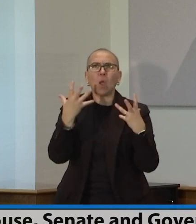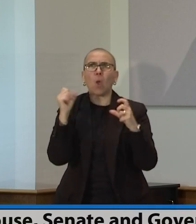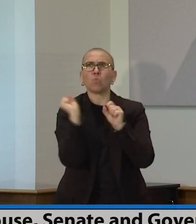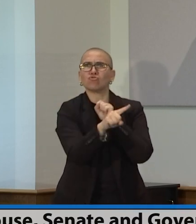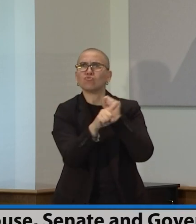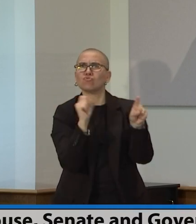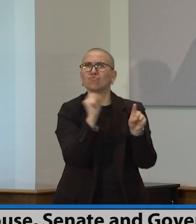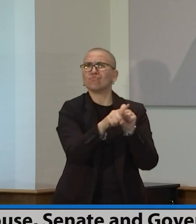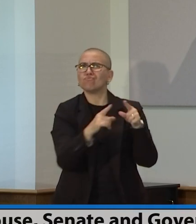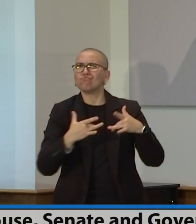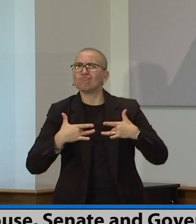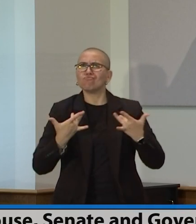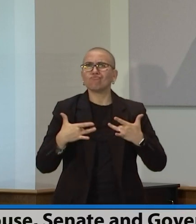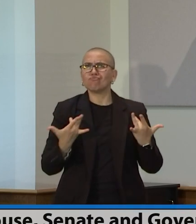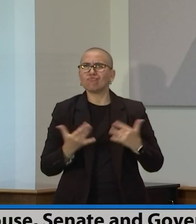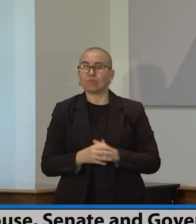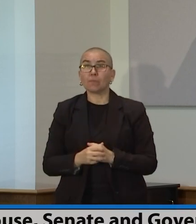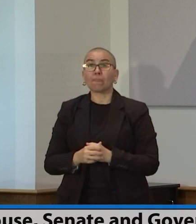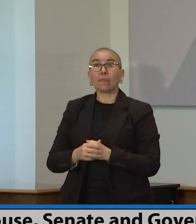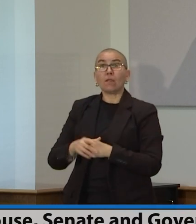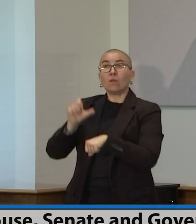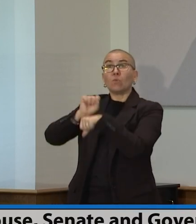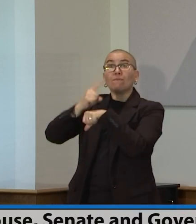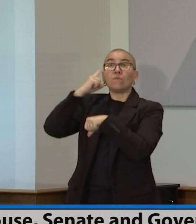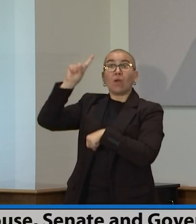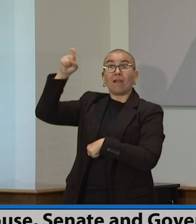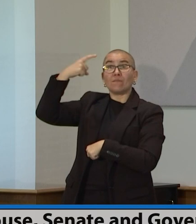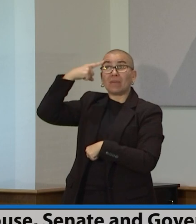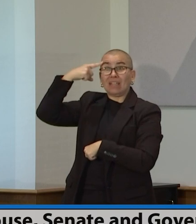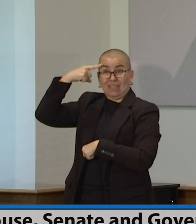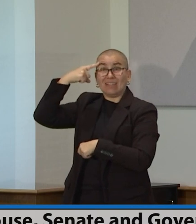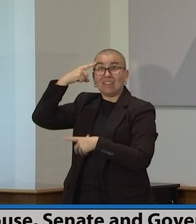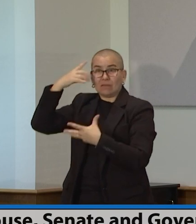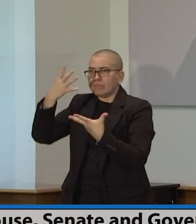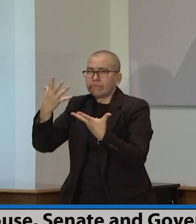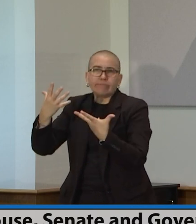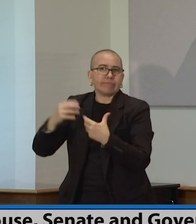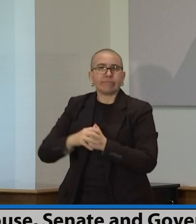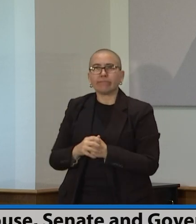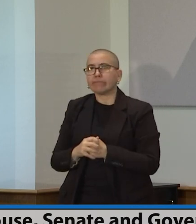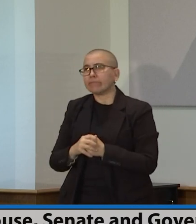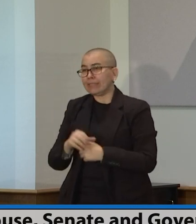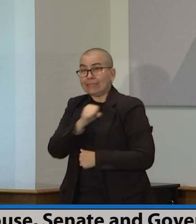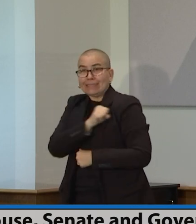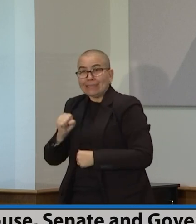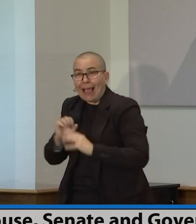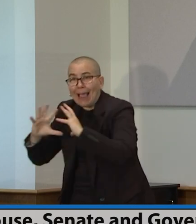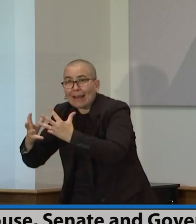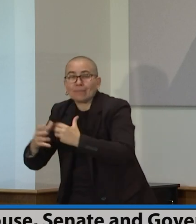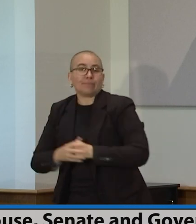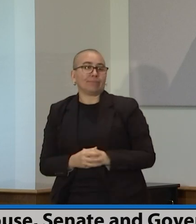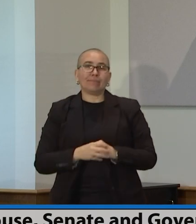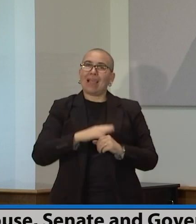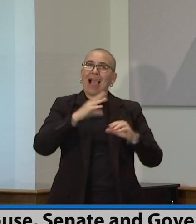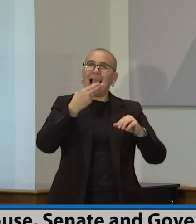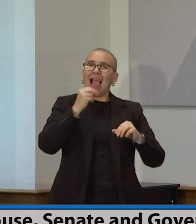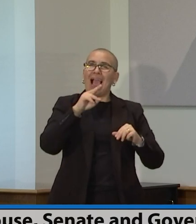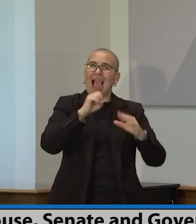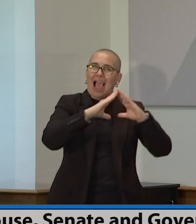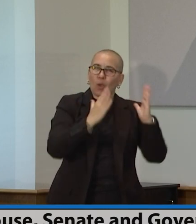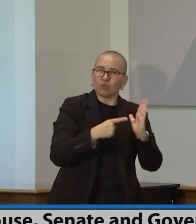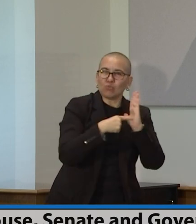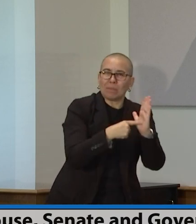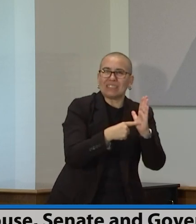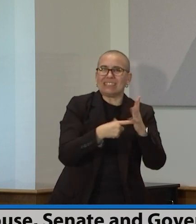out in the House and in the Senate, along with the commissioners, and they will start to decide some of the granular details and some of the policy